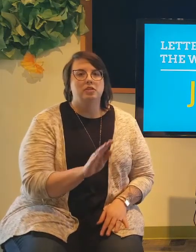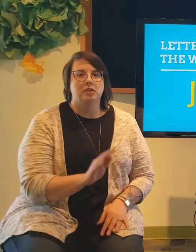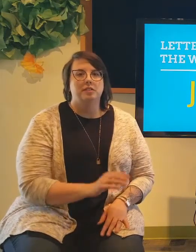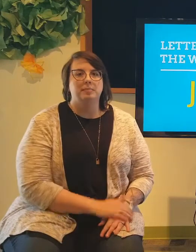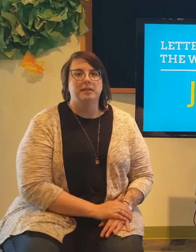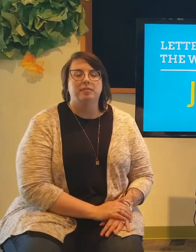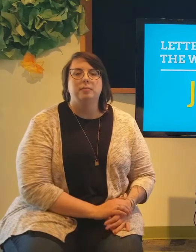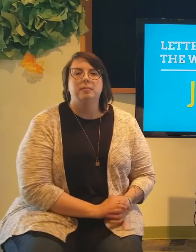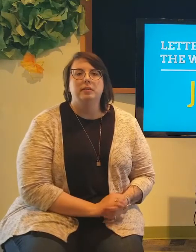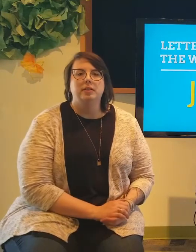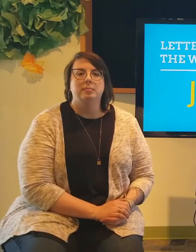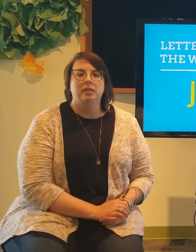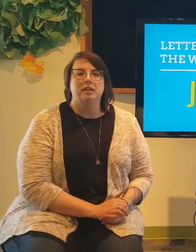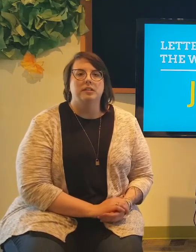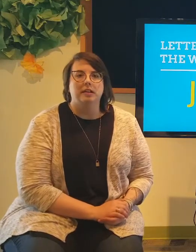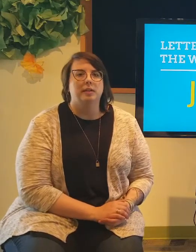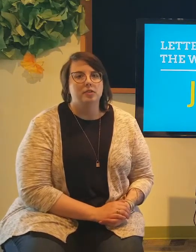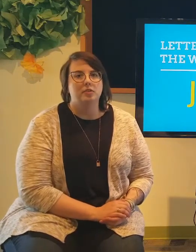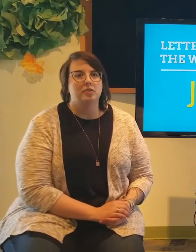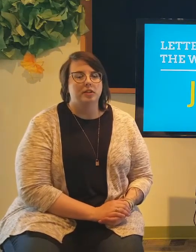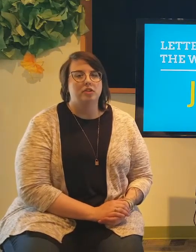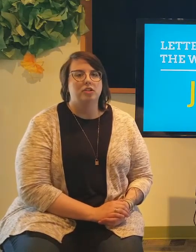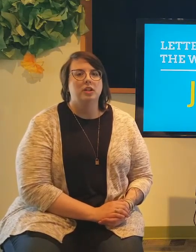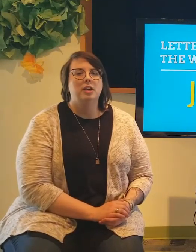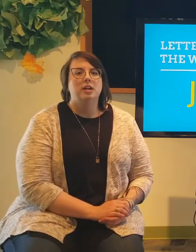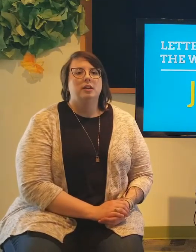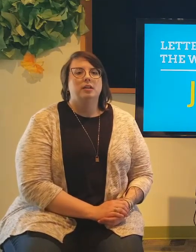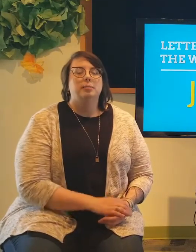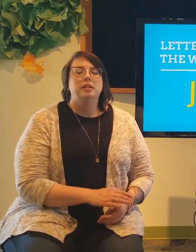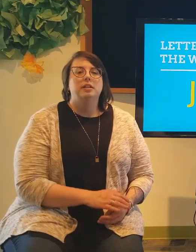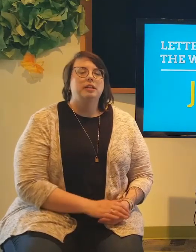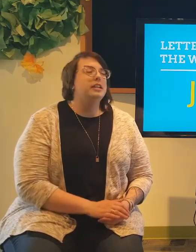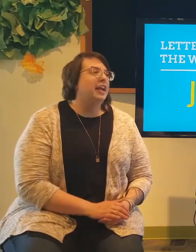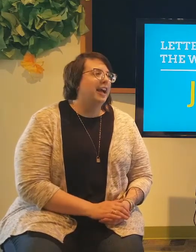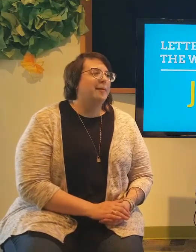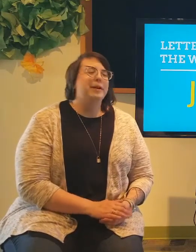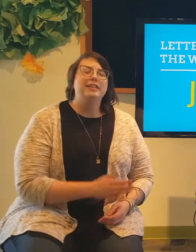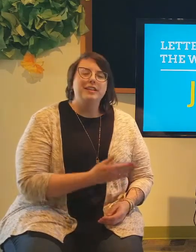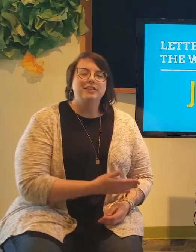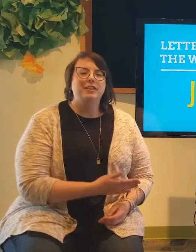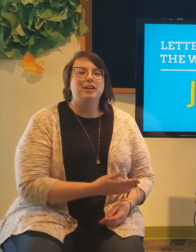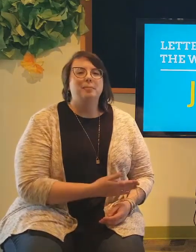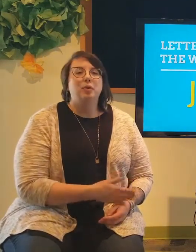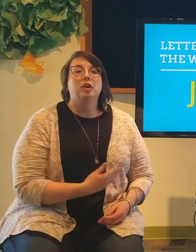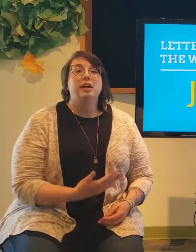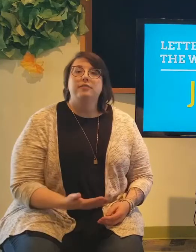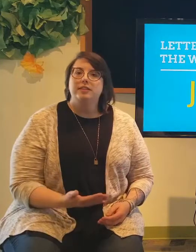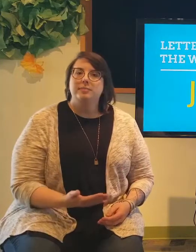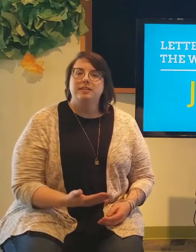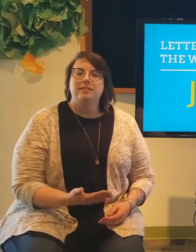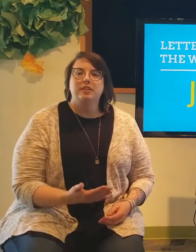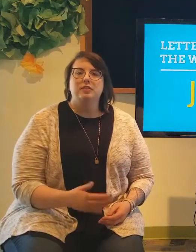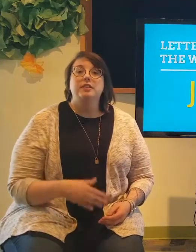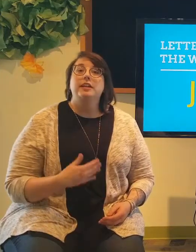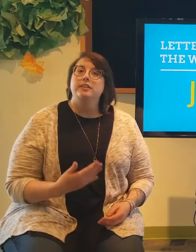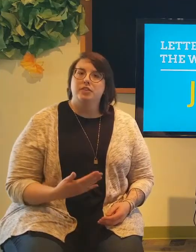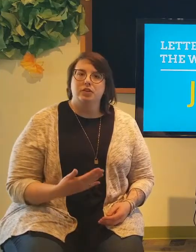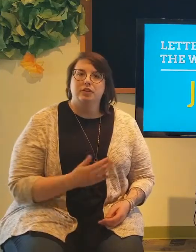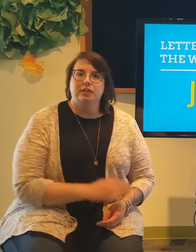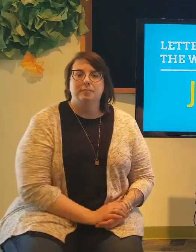trust something from the American Sign Language Association. Just a disclaimer. Yeah, but these are more infant specific so that they can start to learn